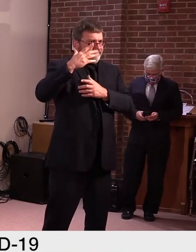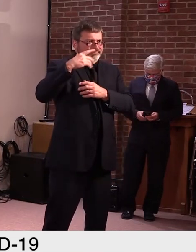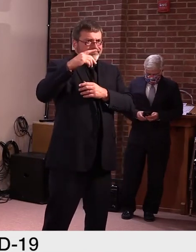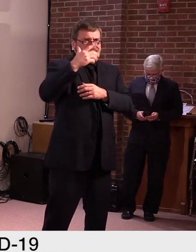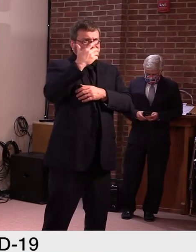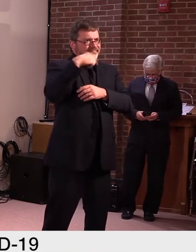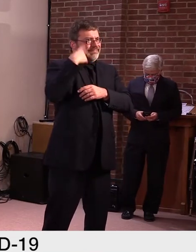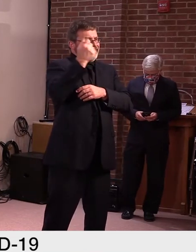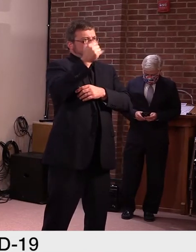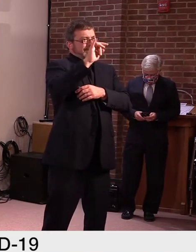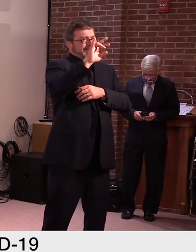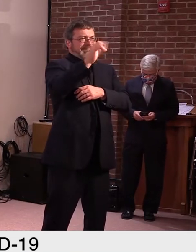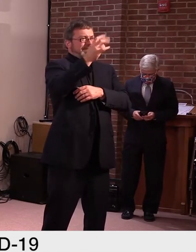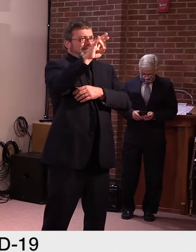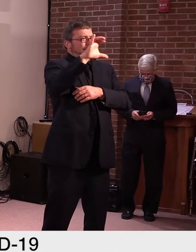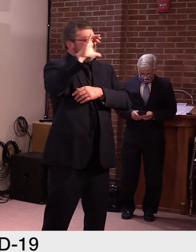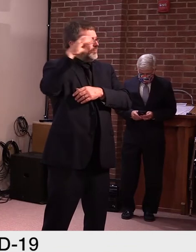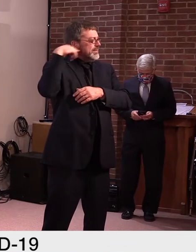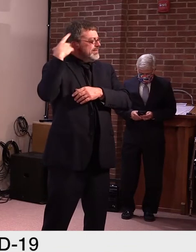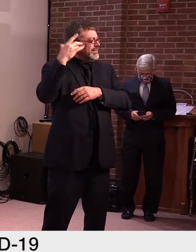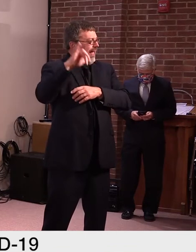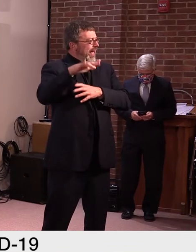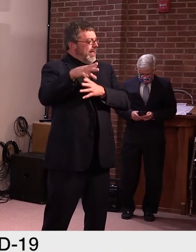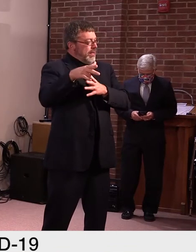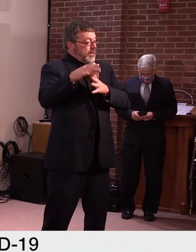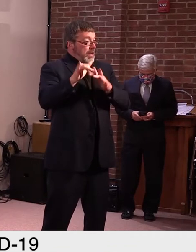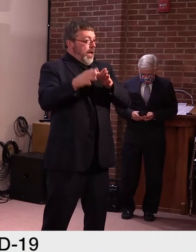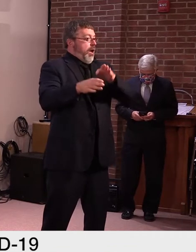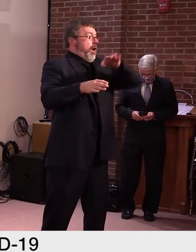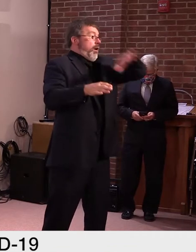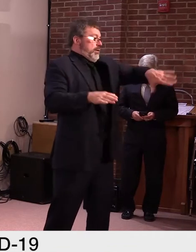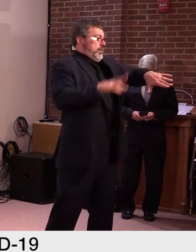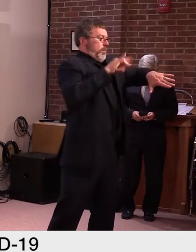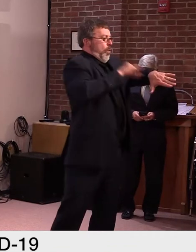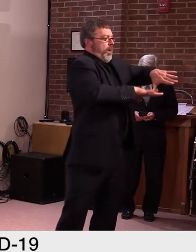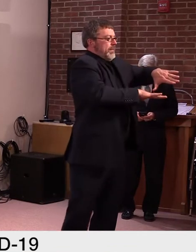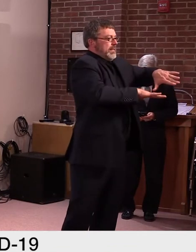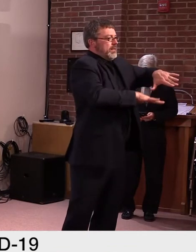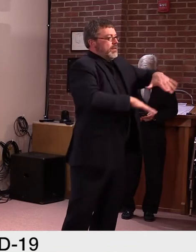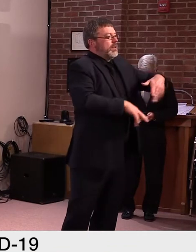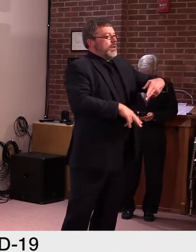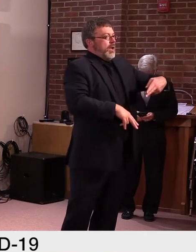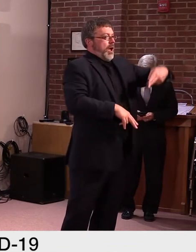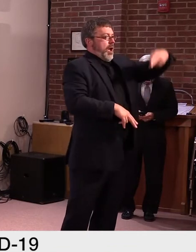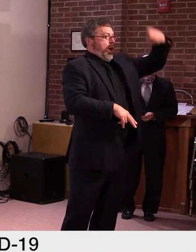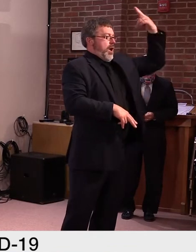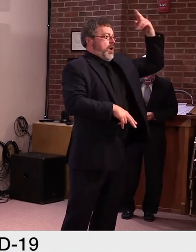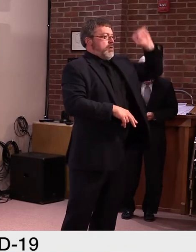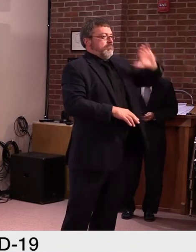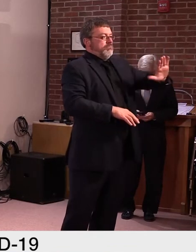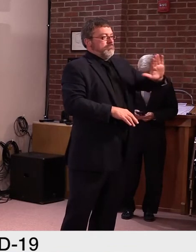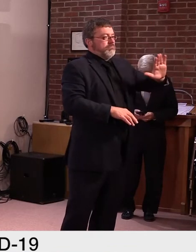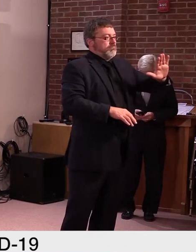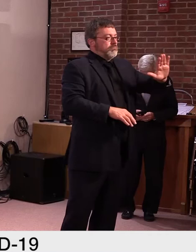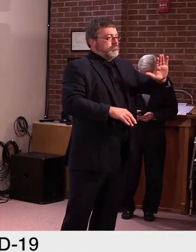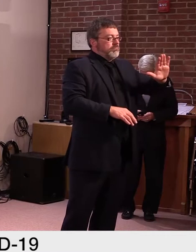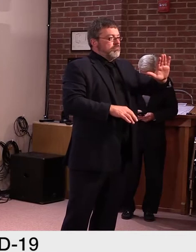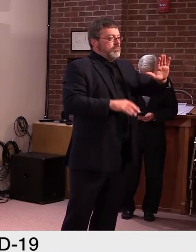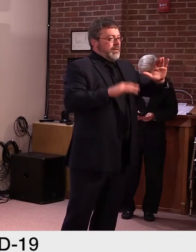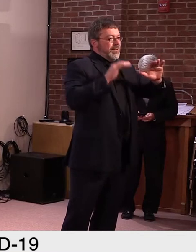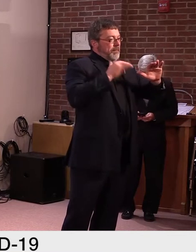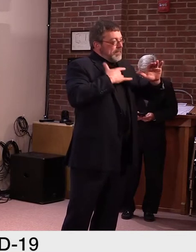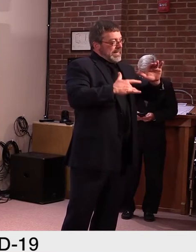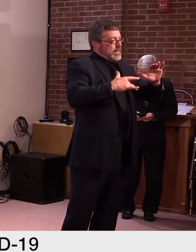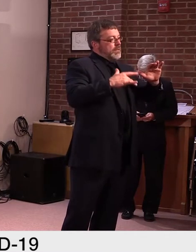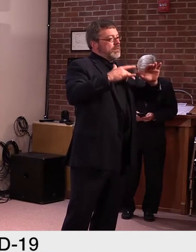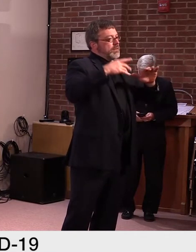people receiving unemployment insurance benefits is actually higher, um, uh, than the,